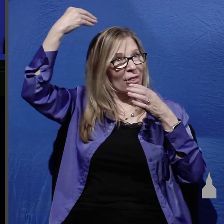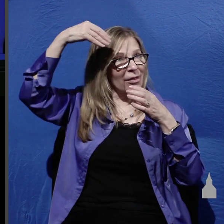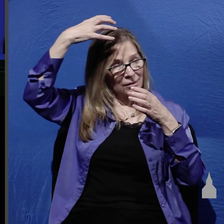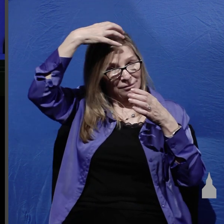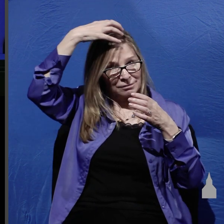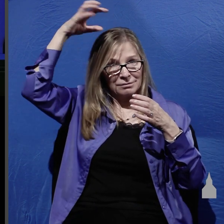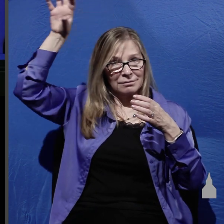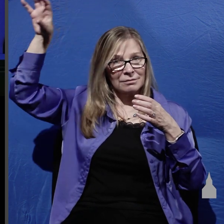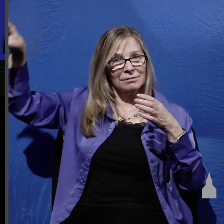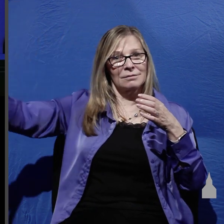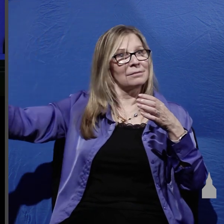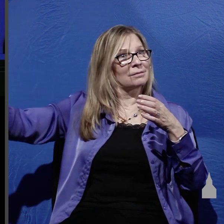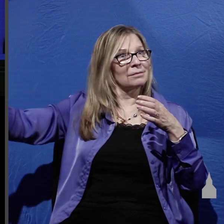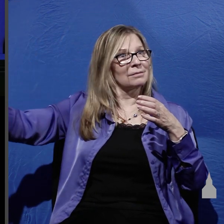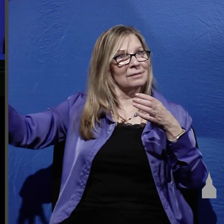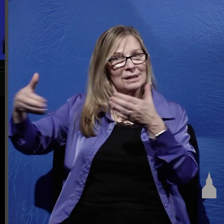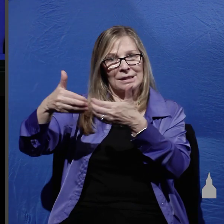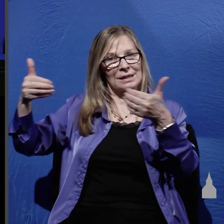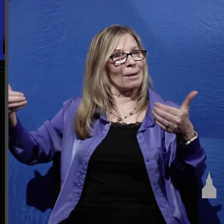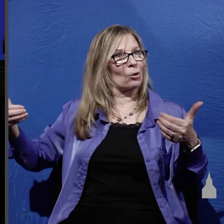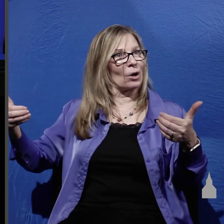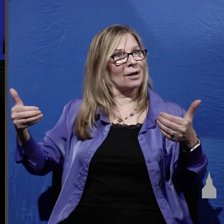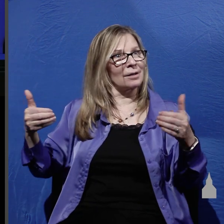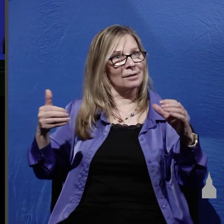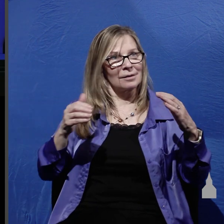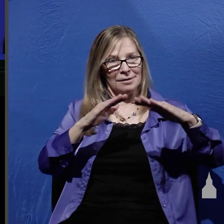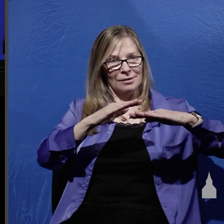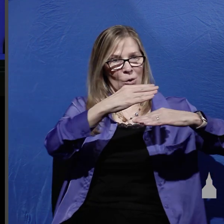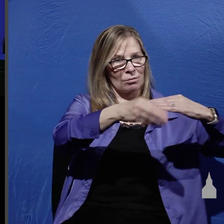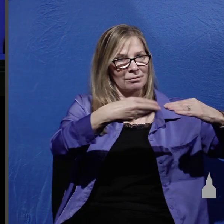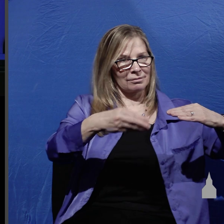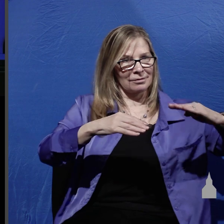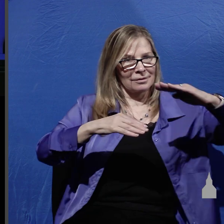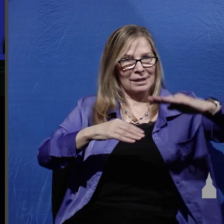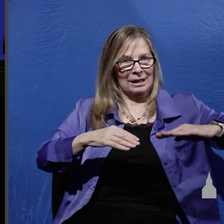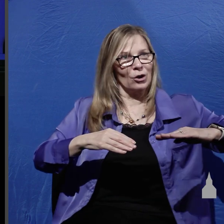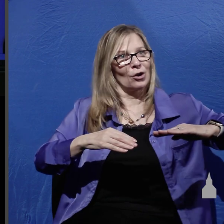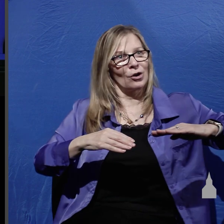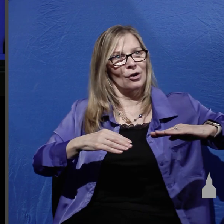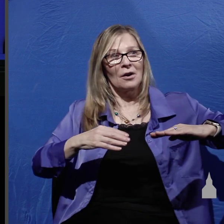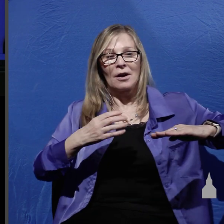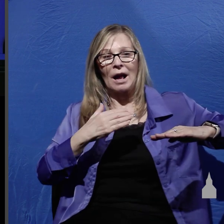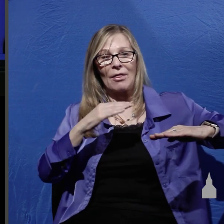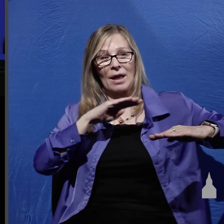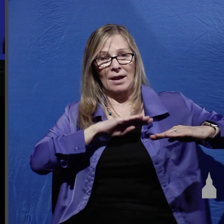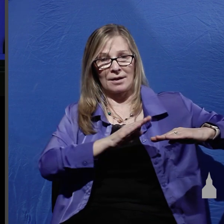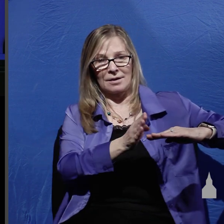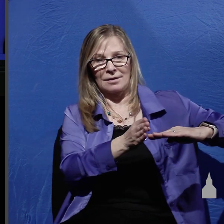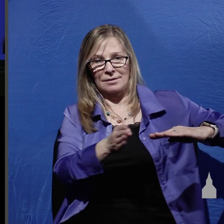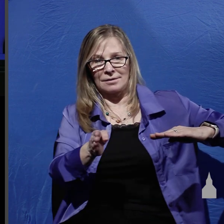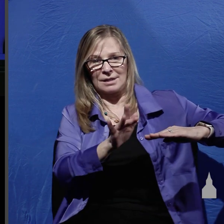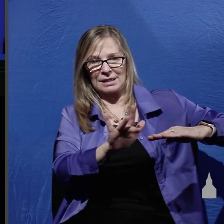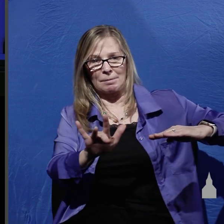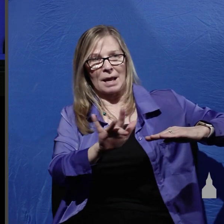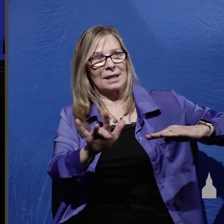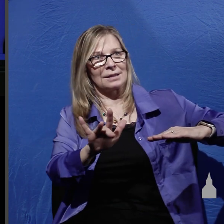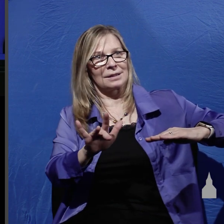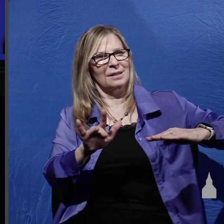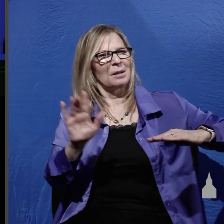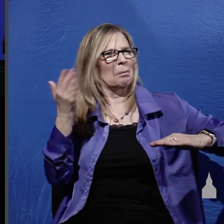too separated by a little space where his face neck and shoulders had previously